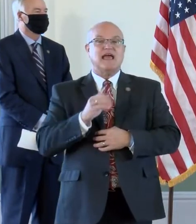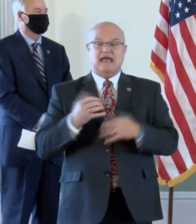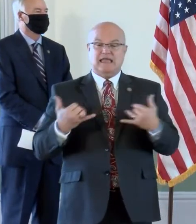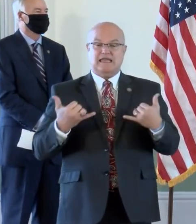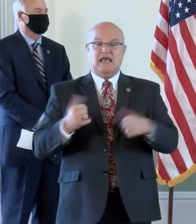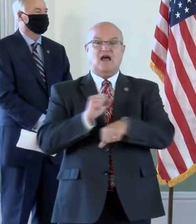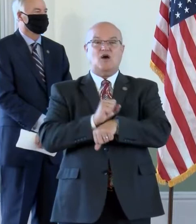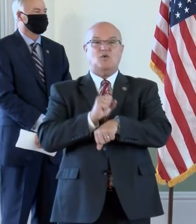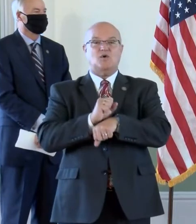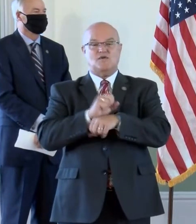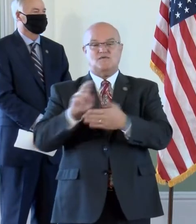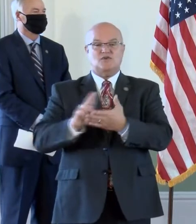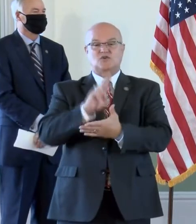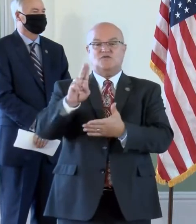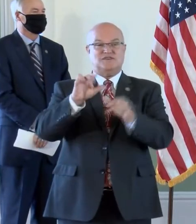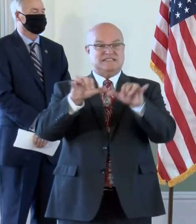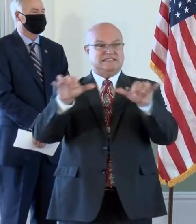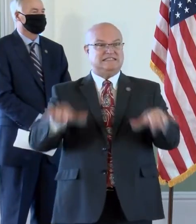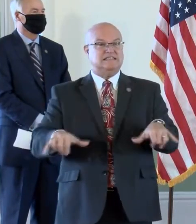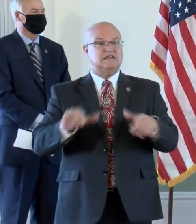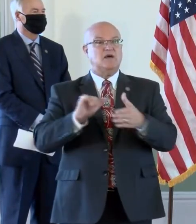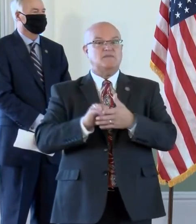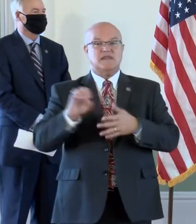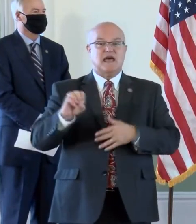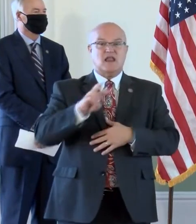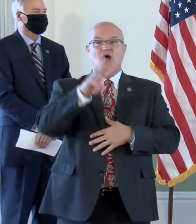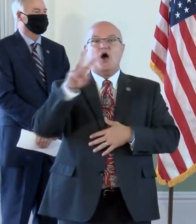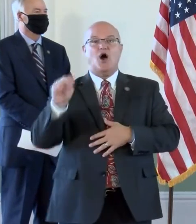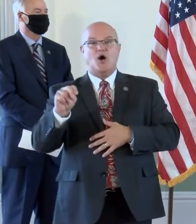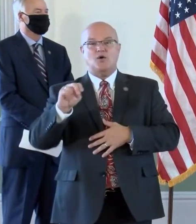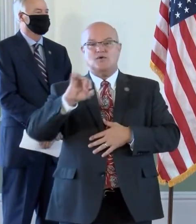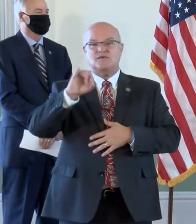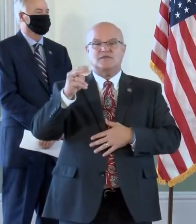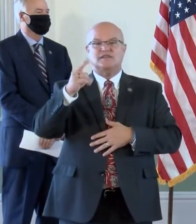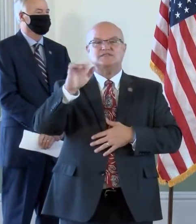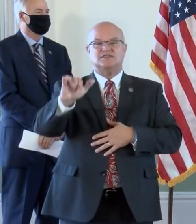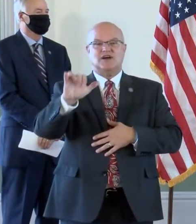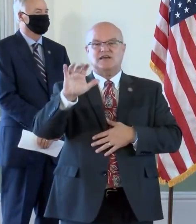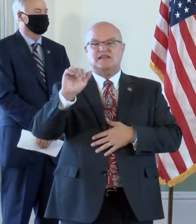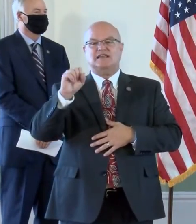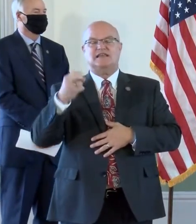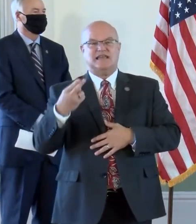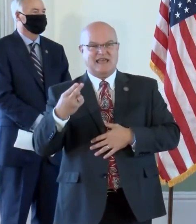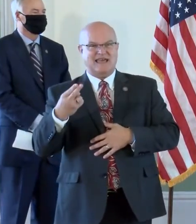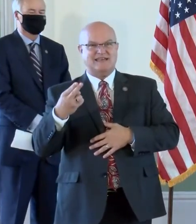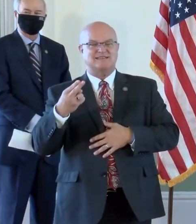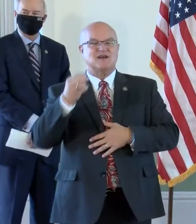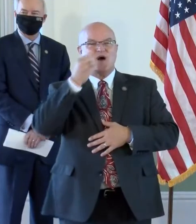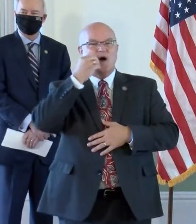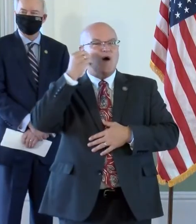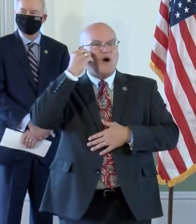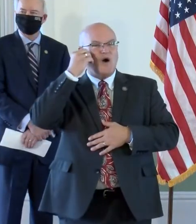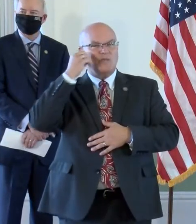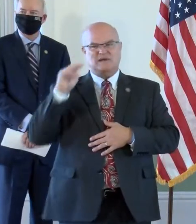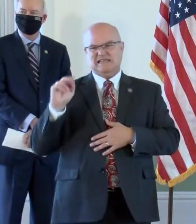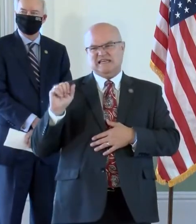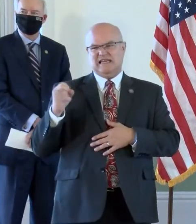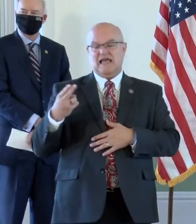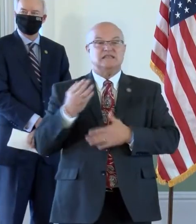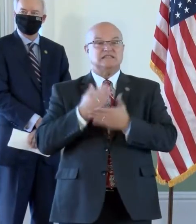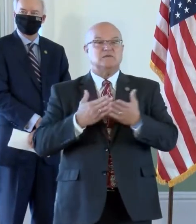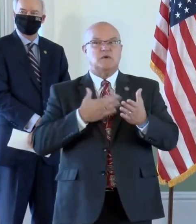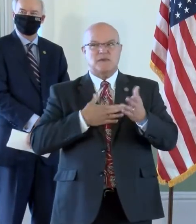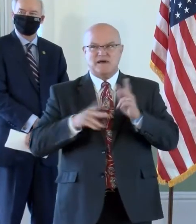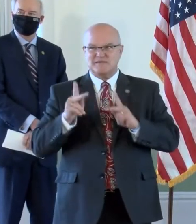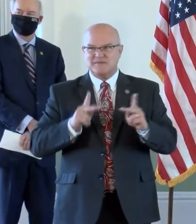now works for a university system that owns the Johnny Cash Boyhood Home and Dice. Some of my colleagues are